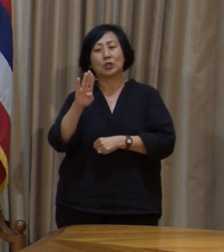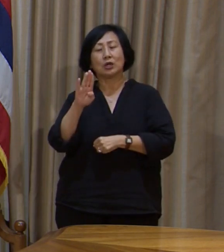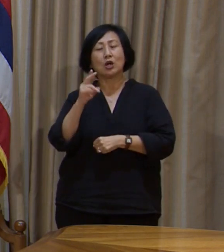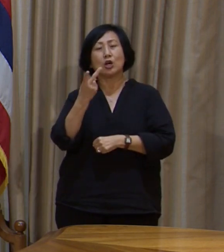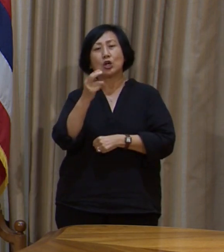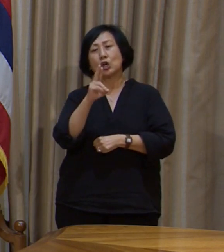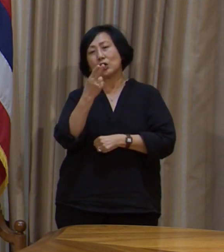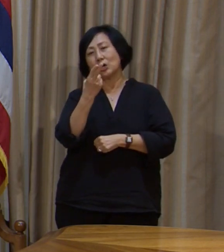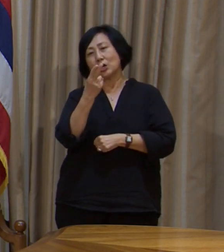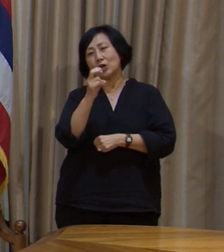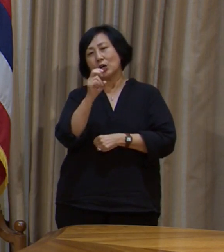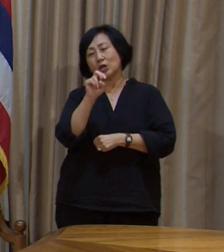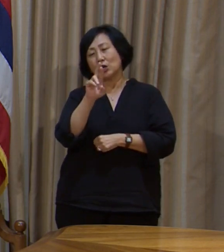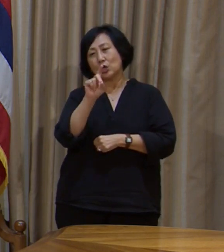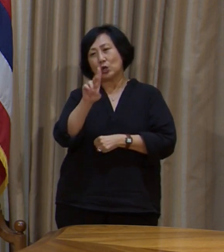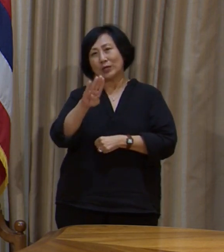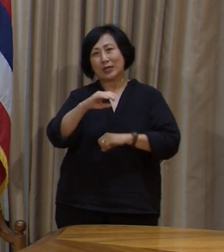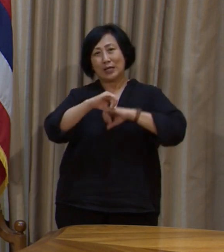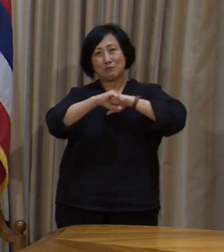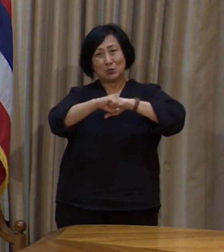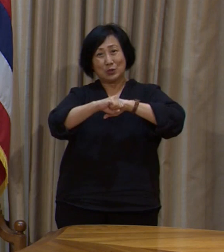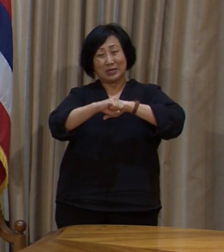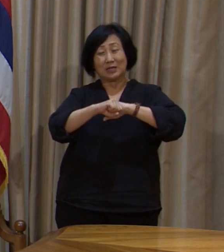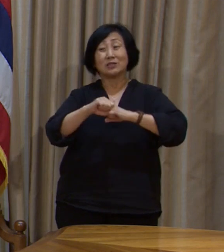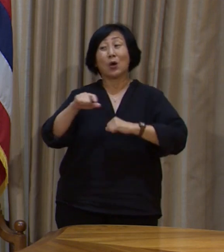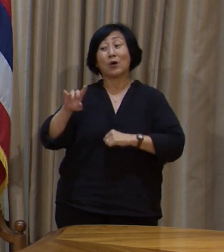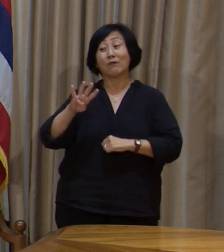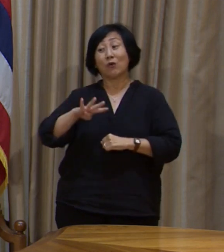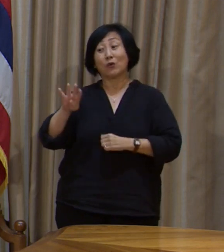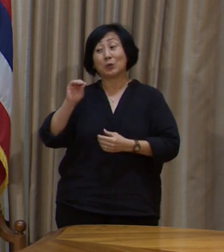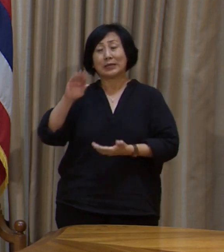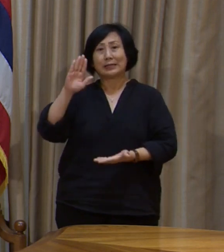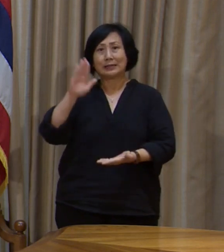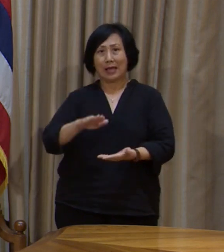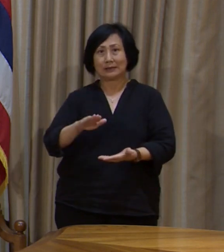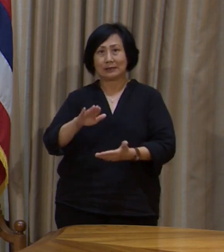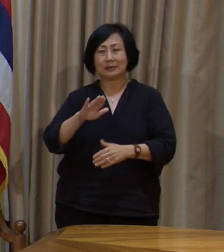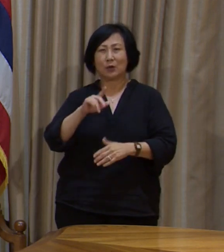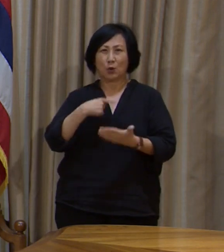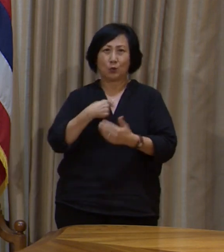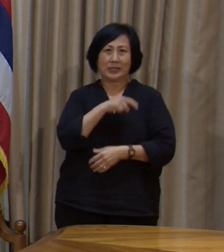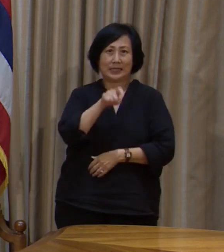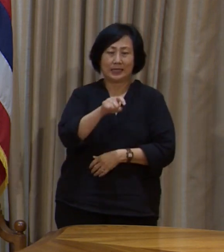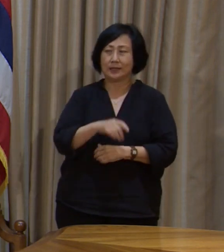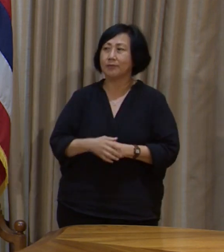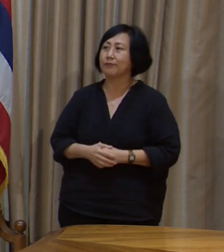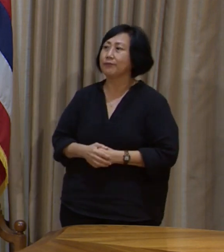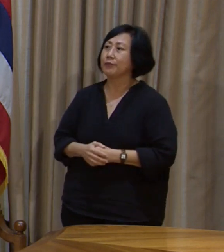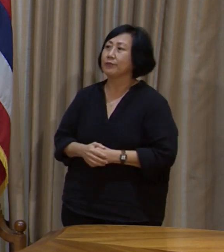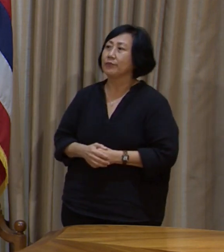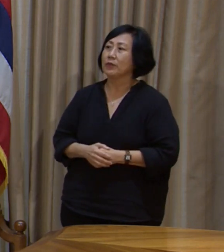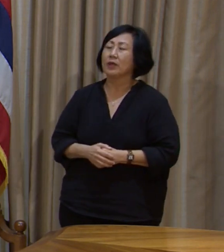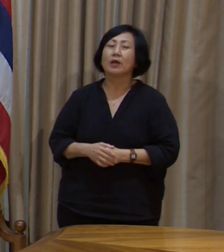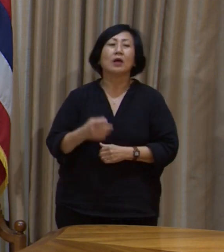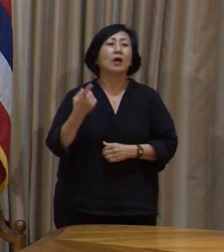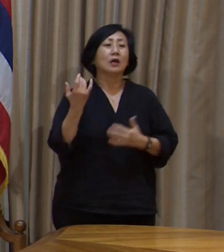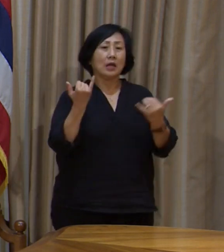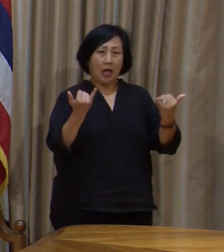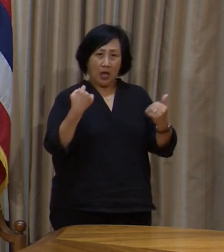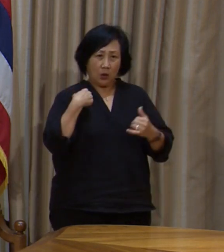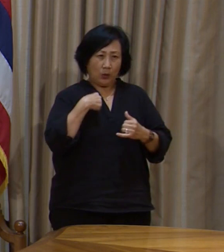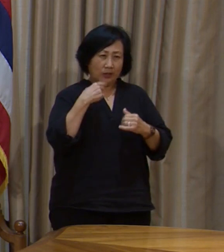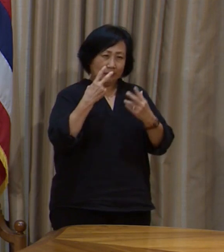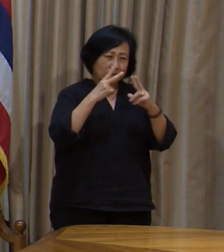help boost public confidence in a vaccine? You know, we are working to evaluate